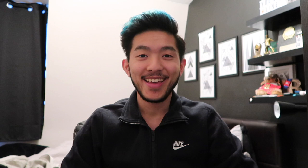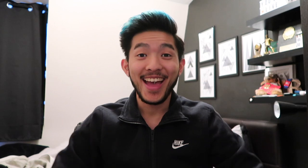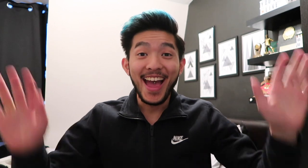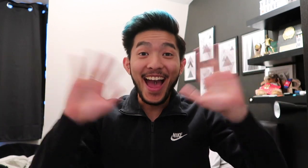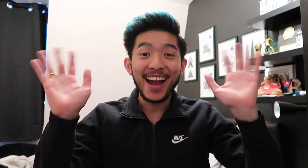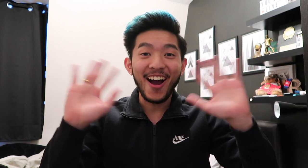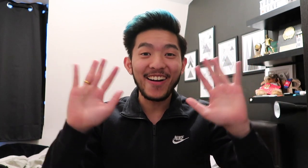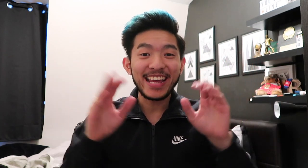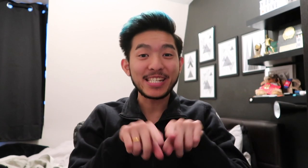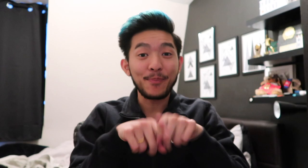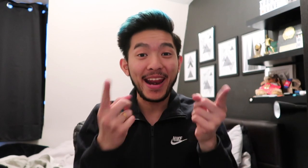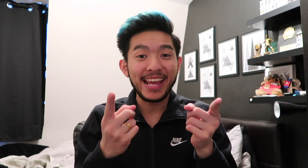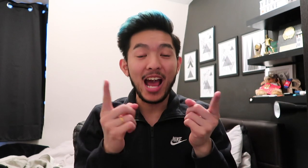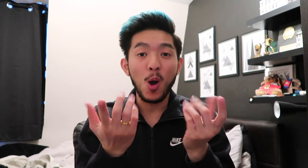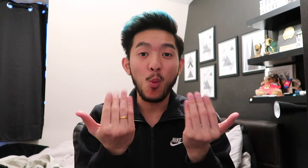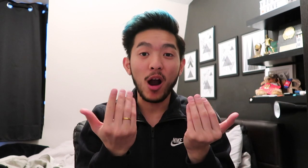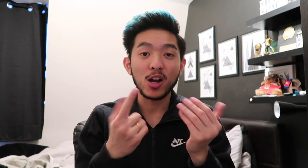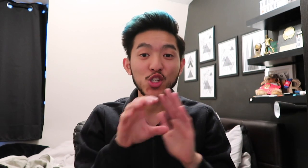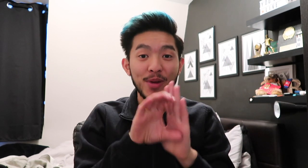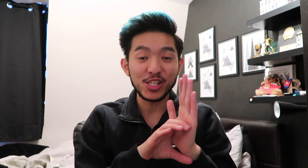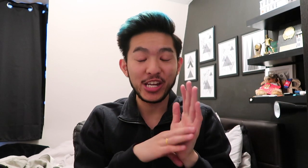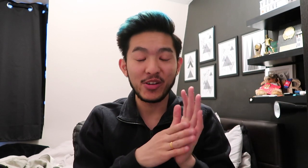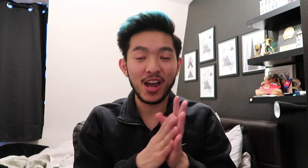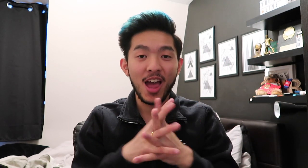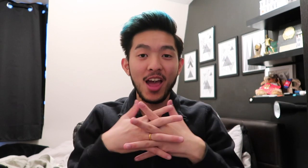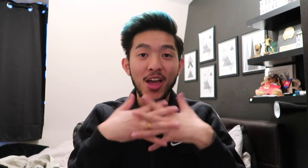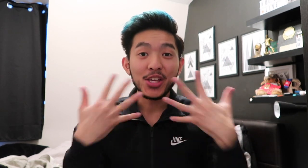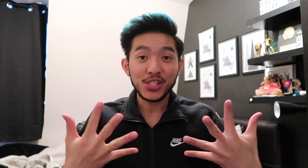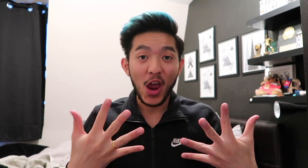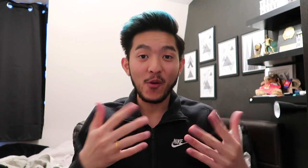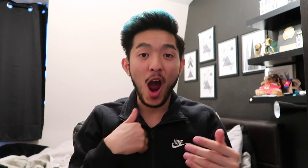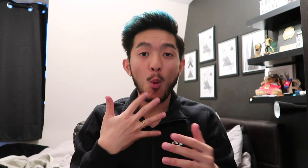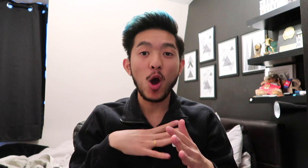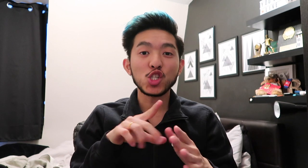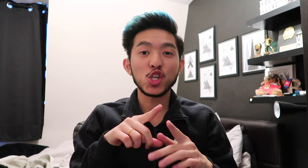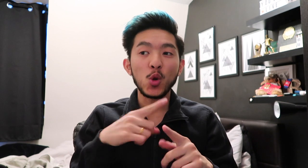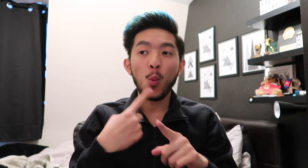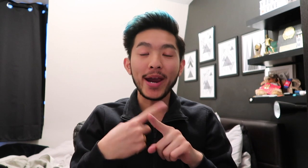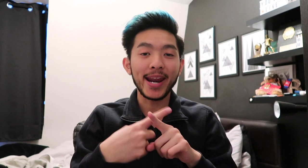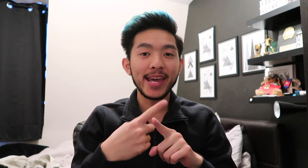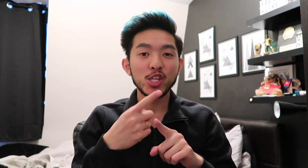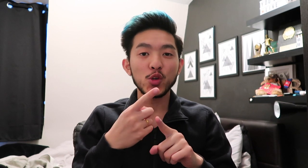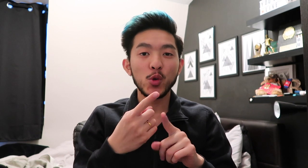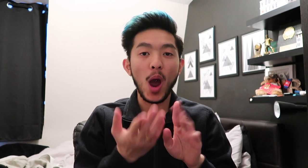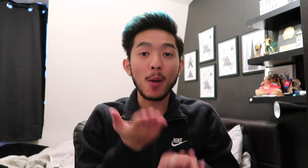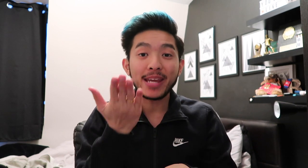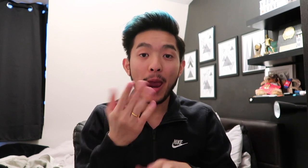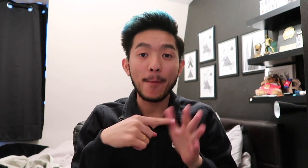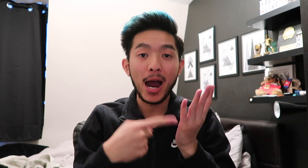Hi guys, it's Benny and welcome to meet you. So, I want to quickly update you